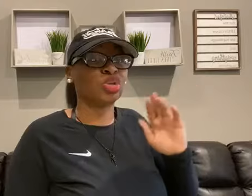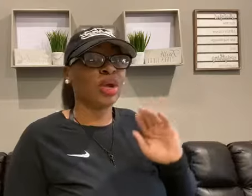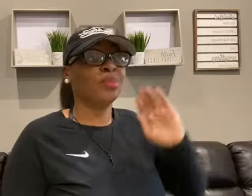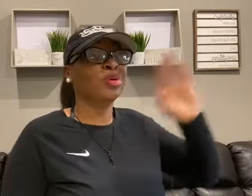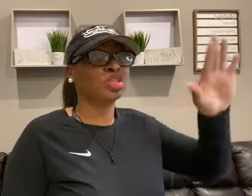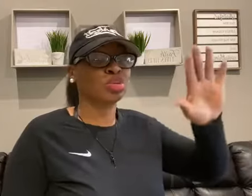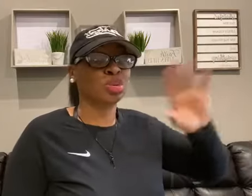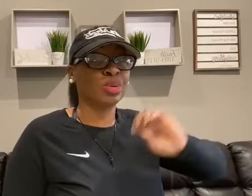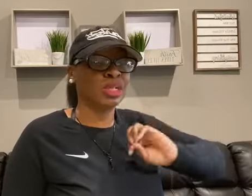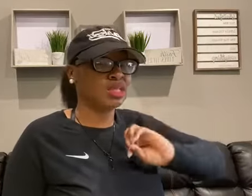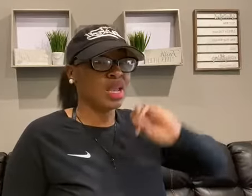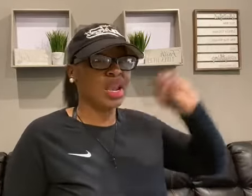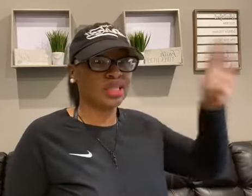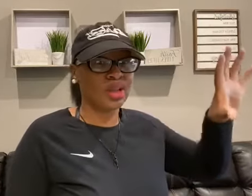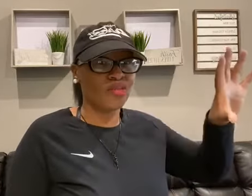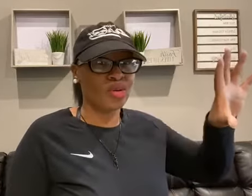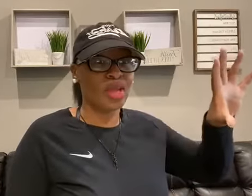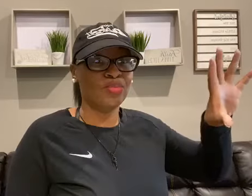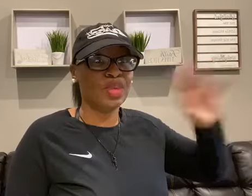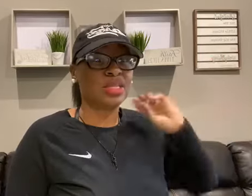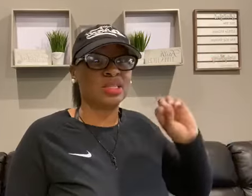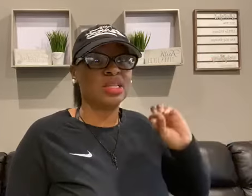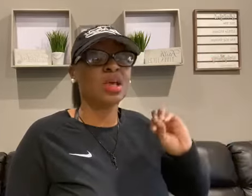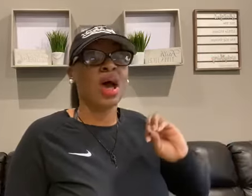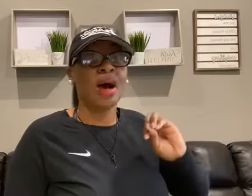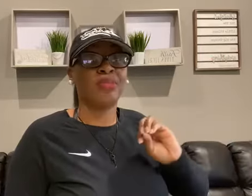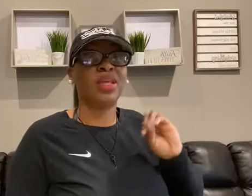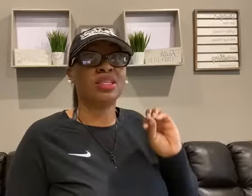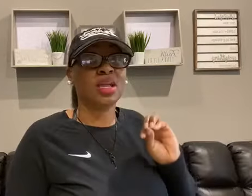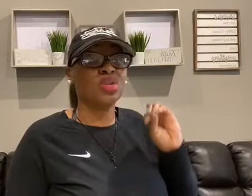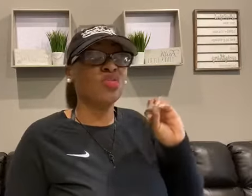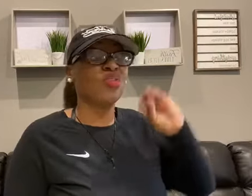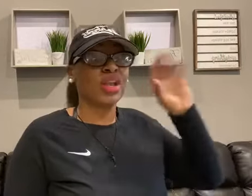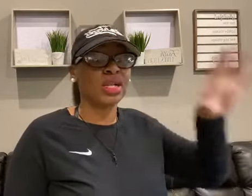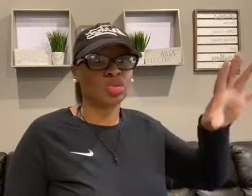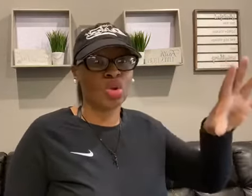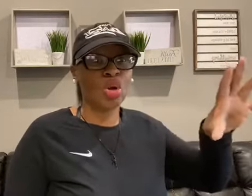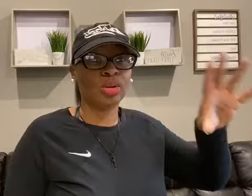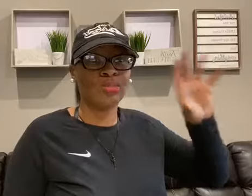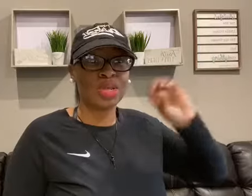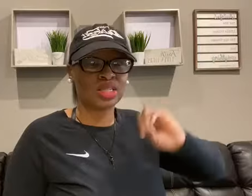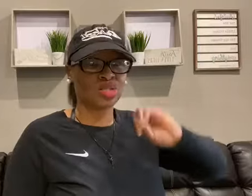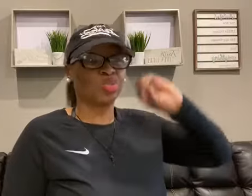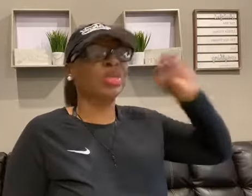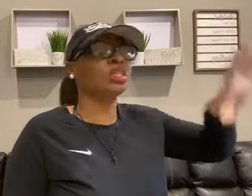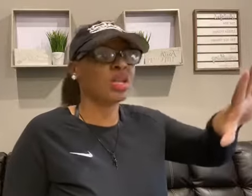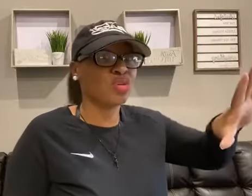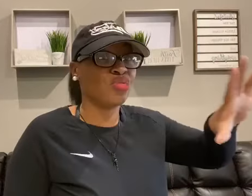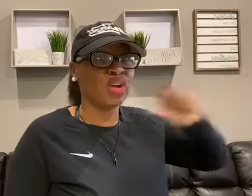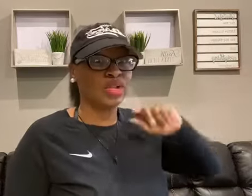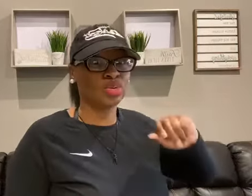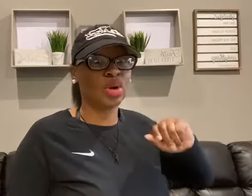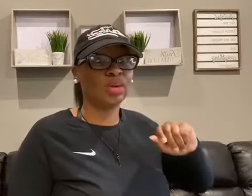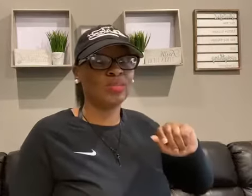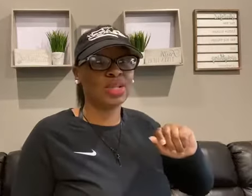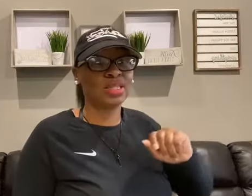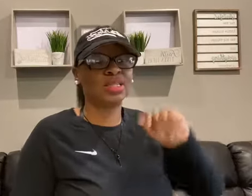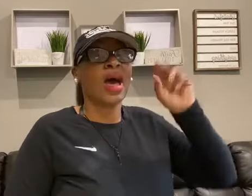you're trying to push through and get to that next level in business, get to that new financial goal in business, reach that new financial goal in business.